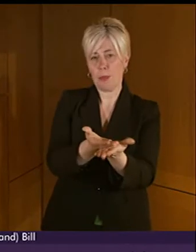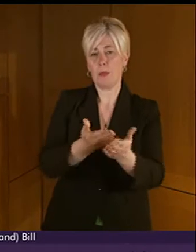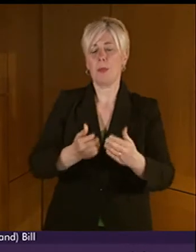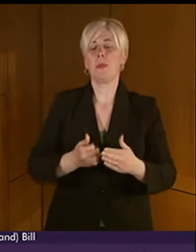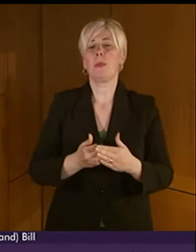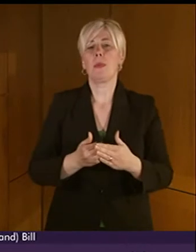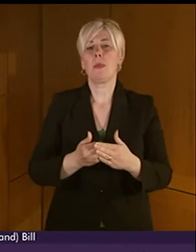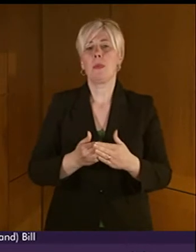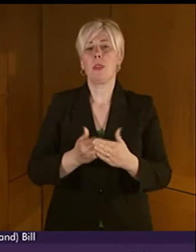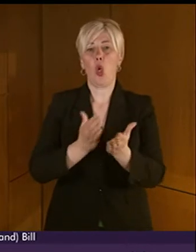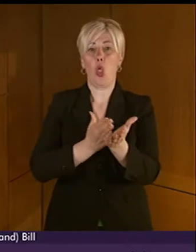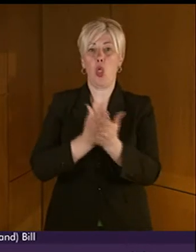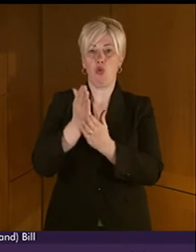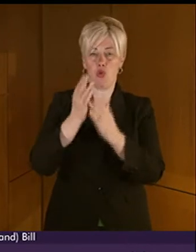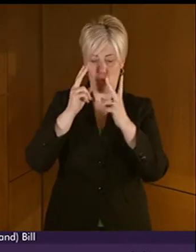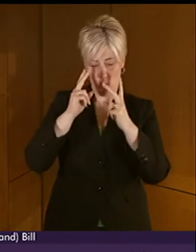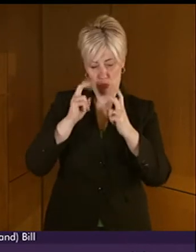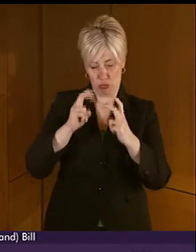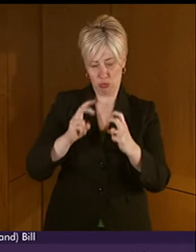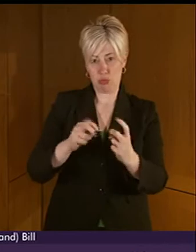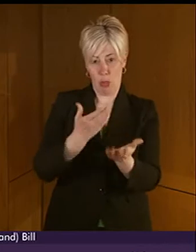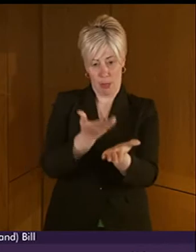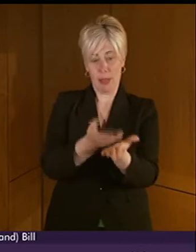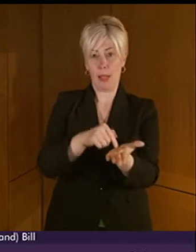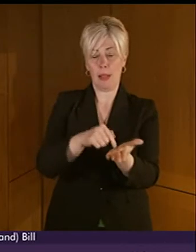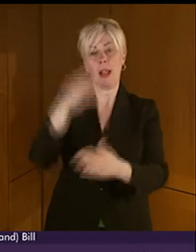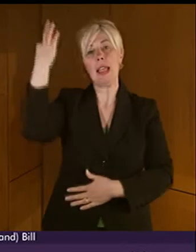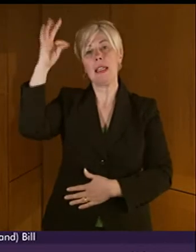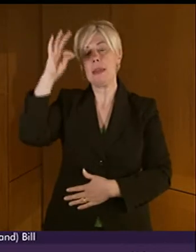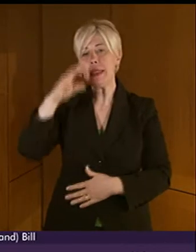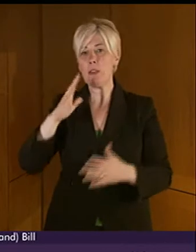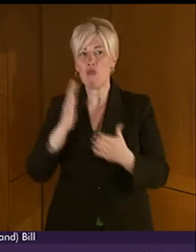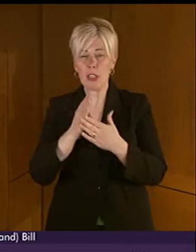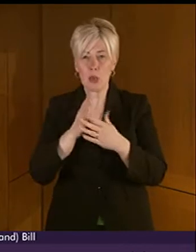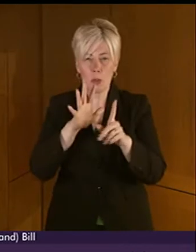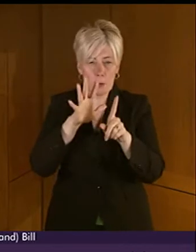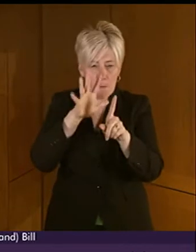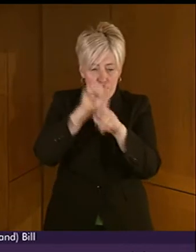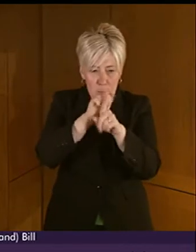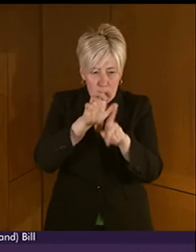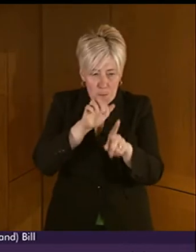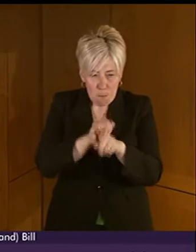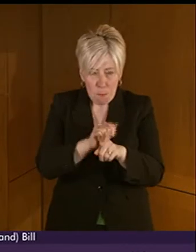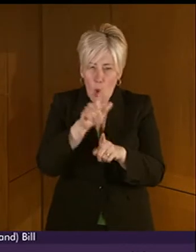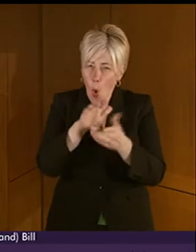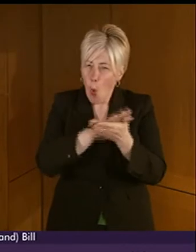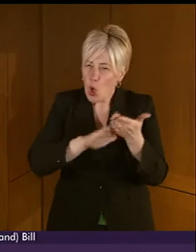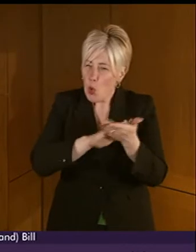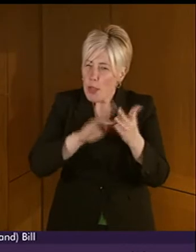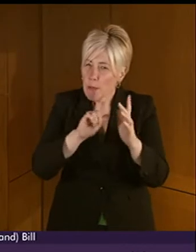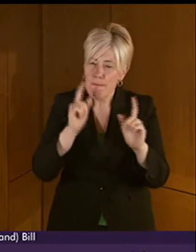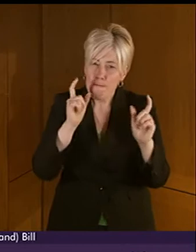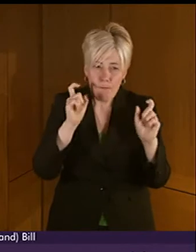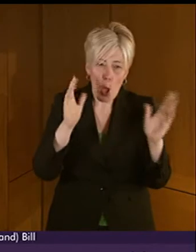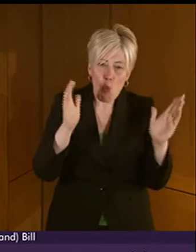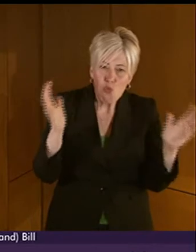During the scrutiny of the bill, the committee were keen to pin down what exactly was meant by the term promotion of